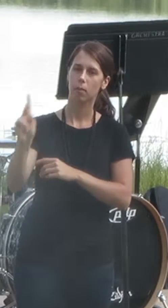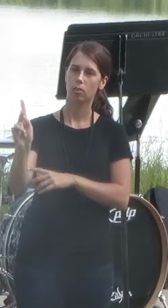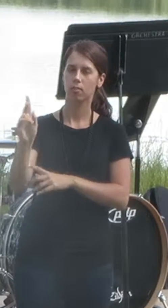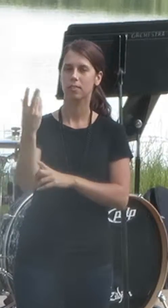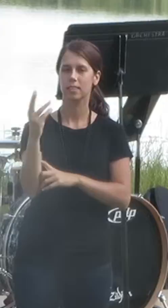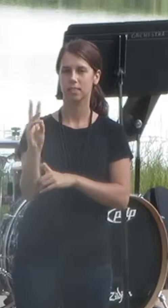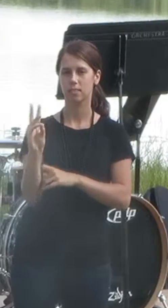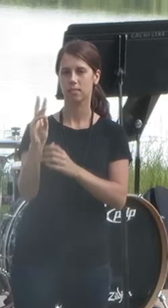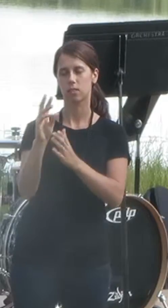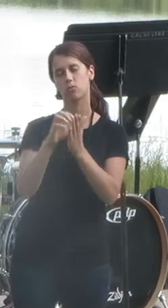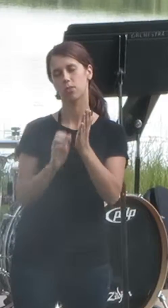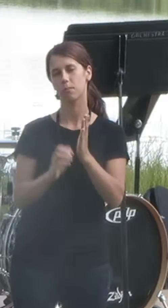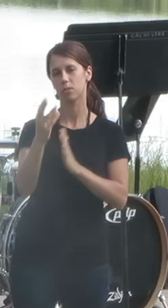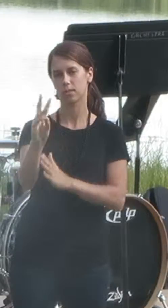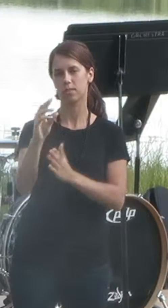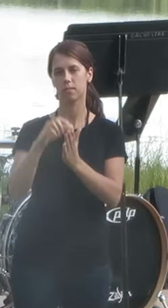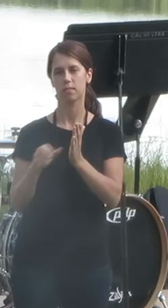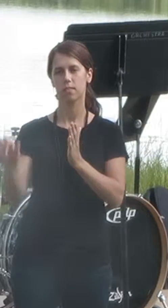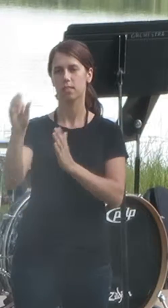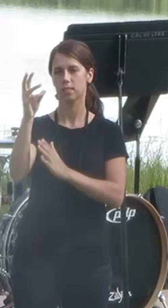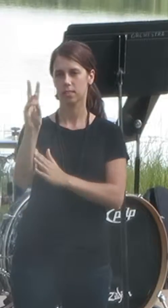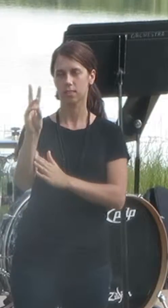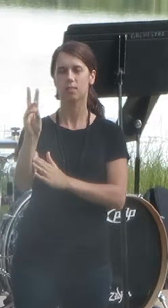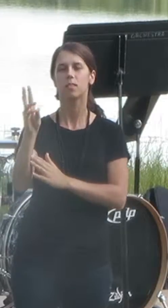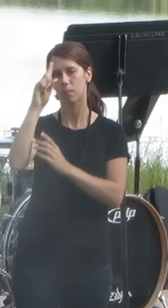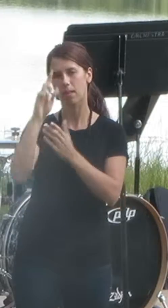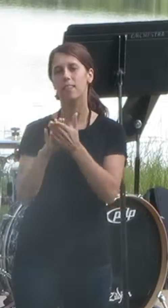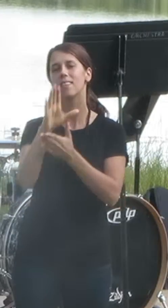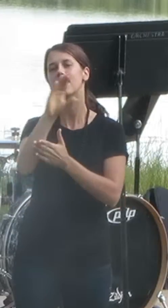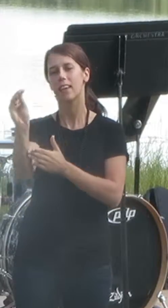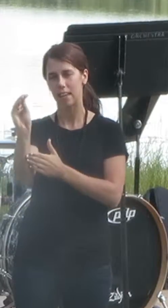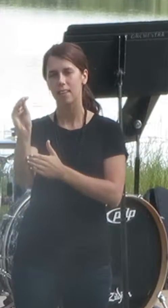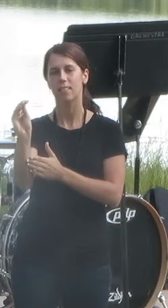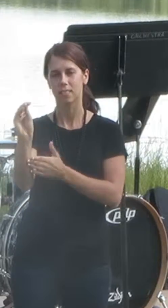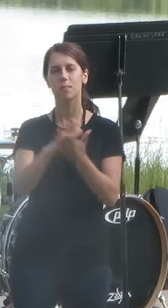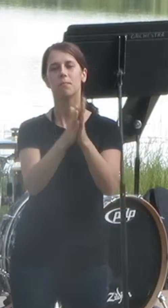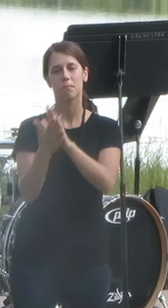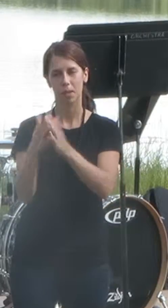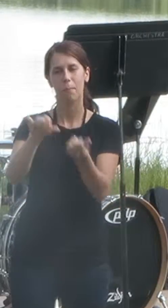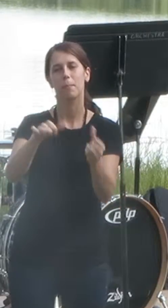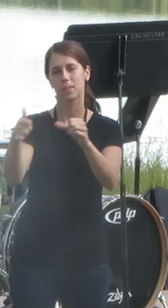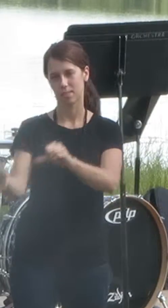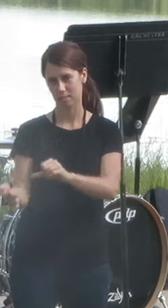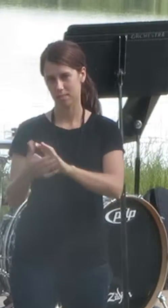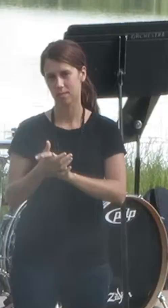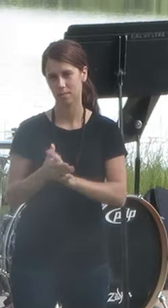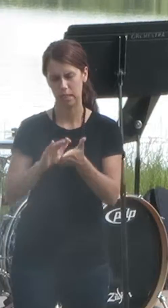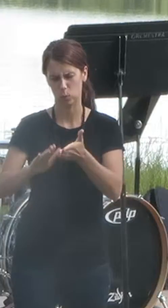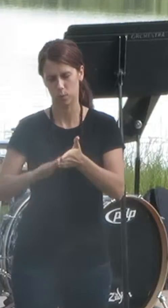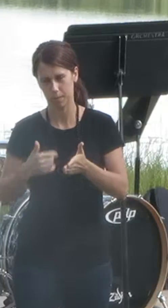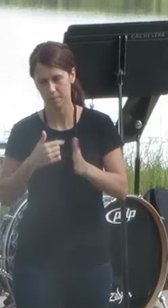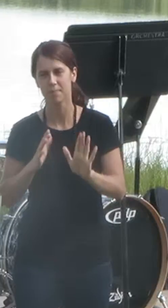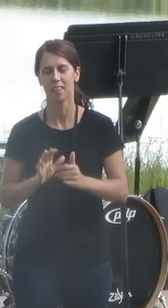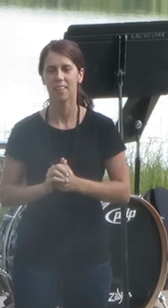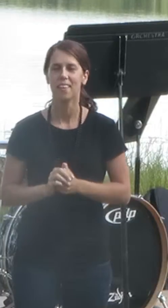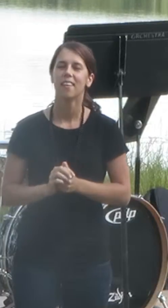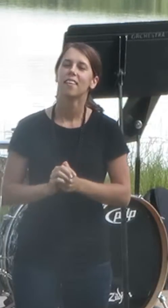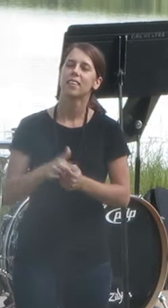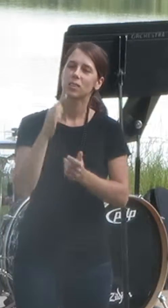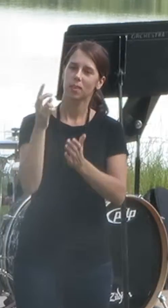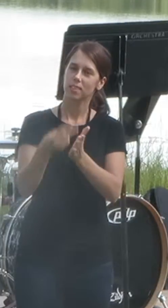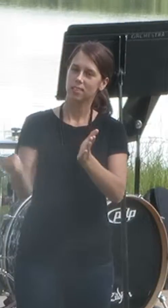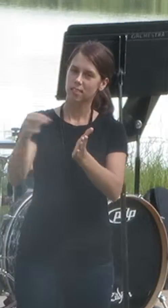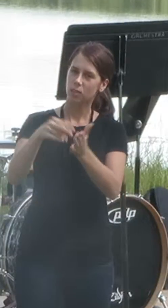16, believe and be saved. Believe and be baptized, excuse me. So I